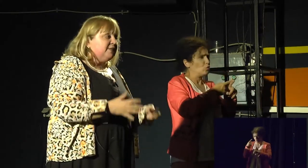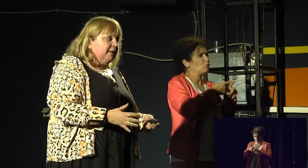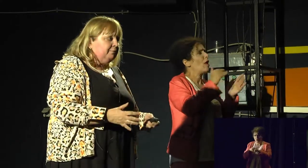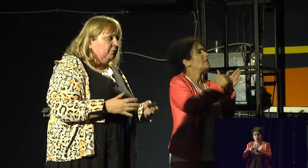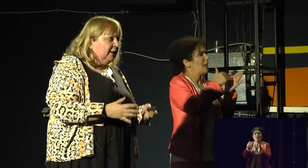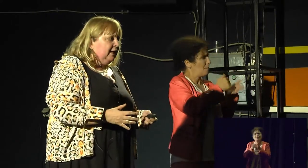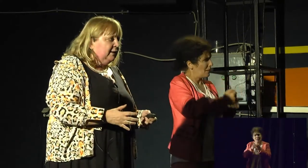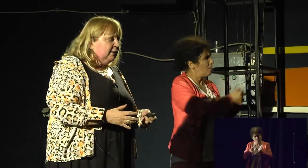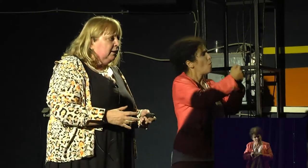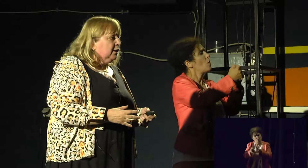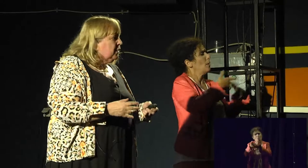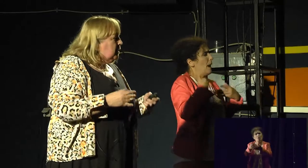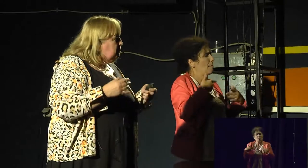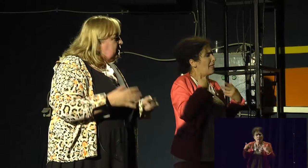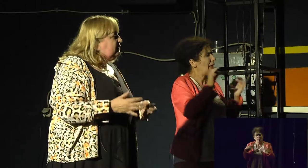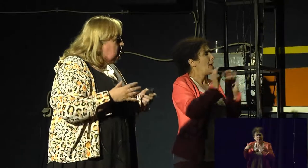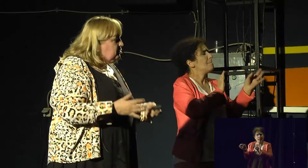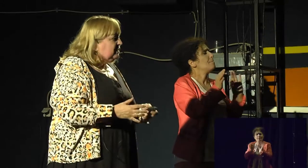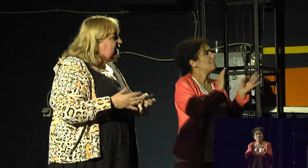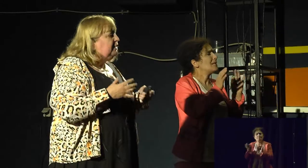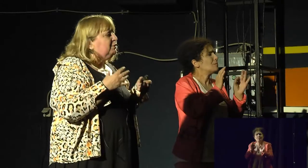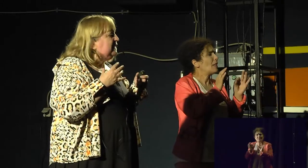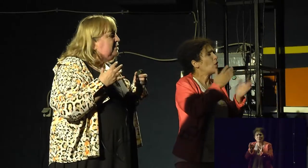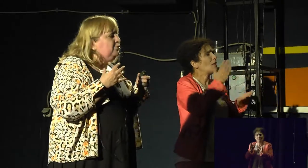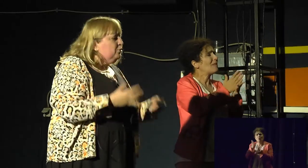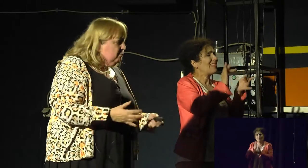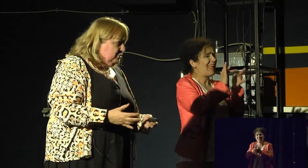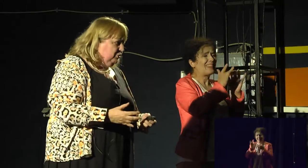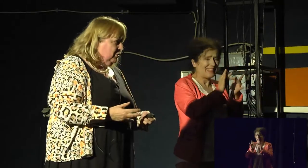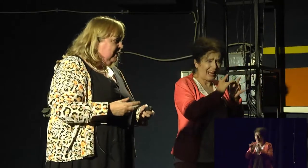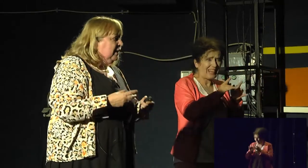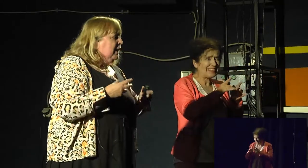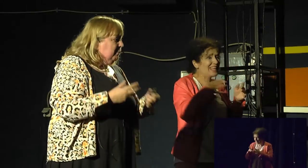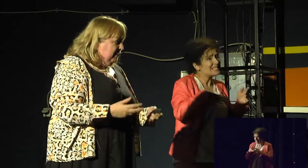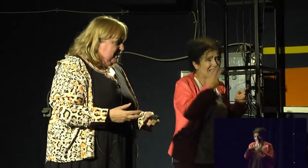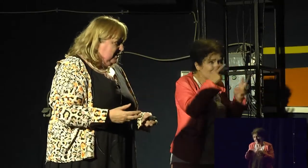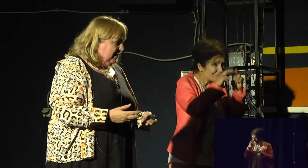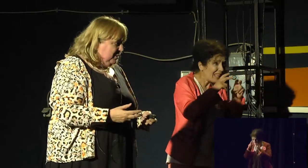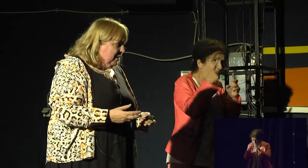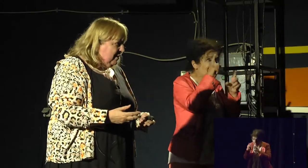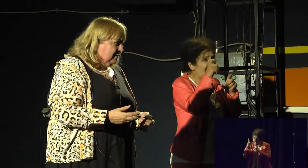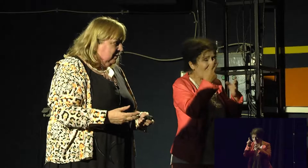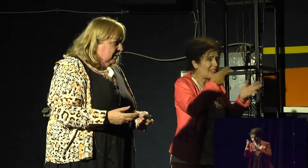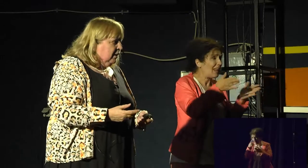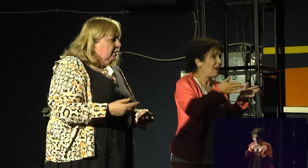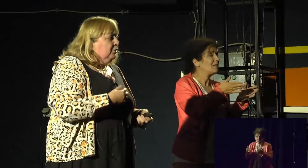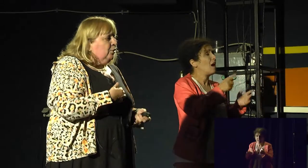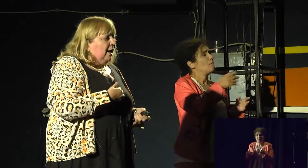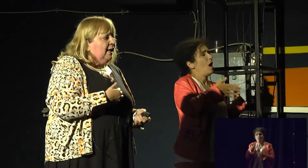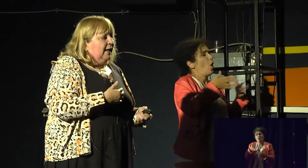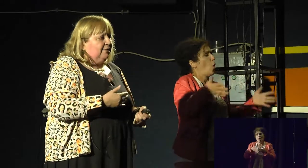people to be safe online. But it also can give them enormous joy and pleasure as well.